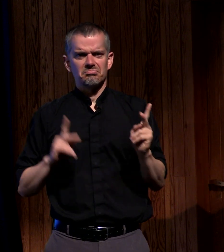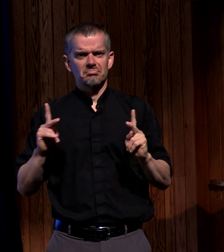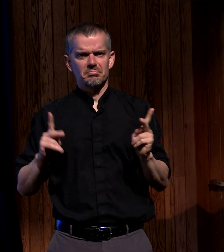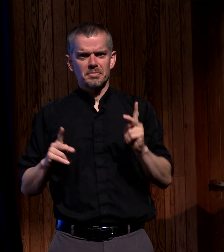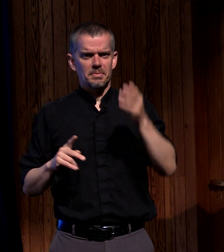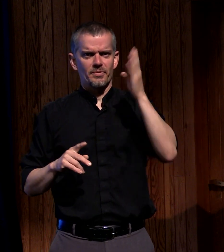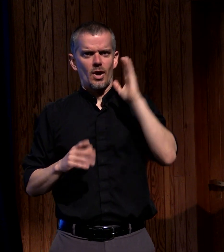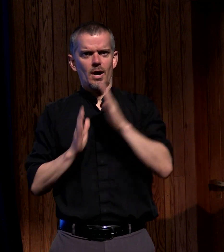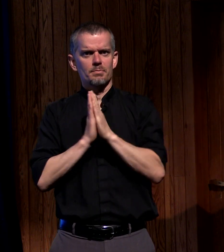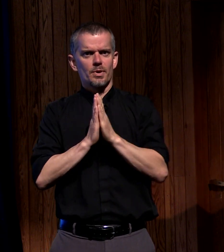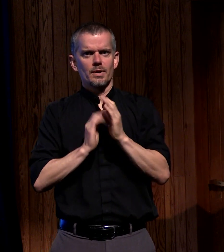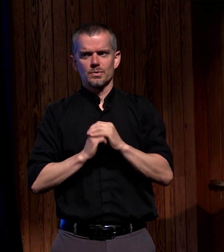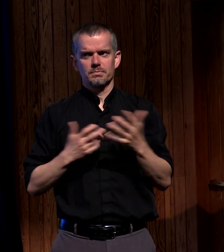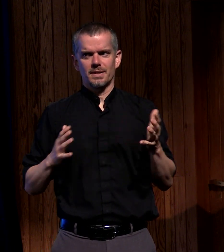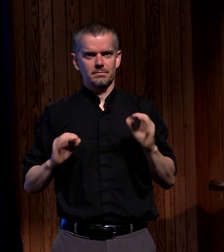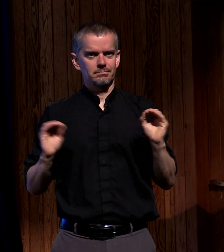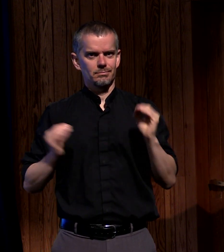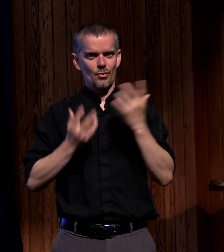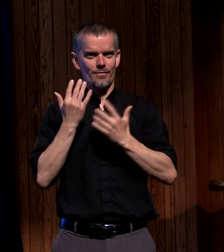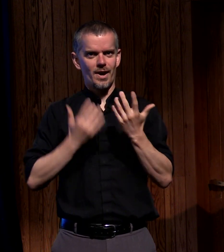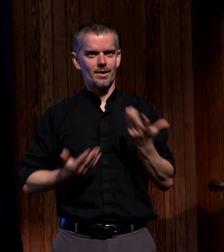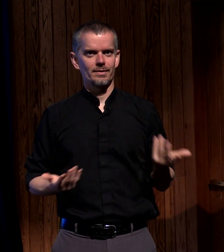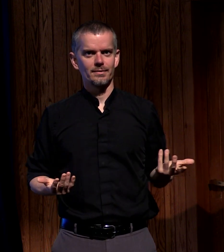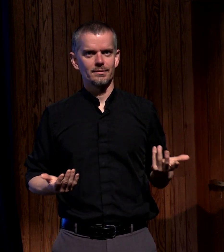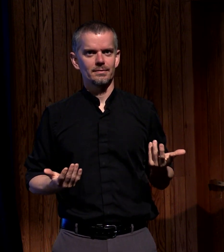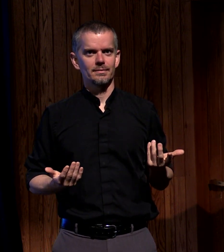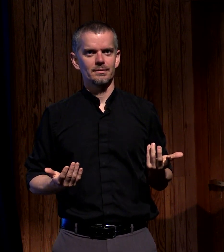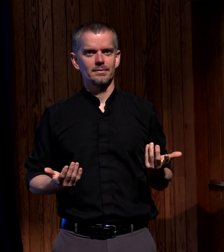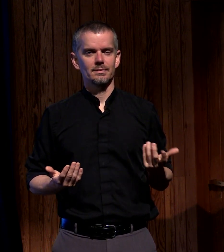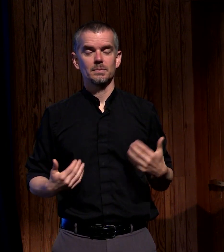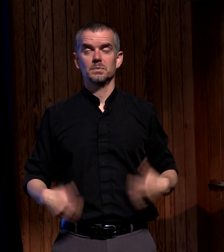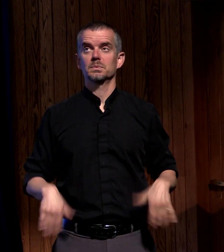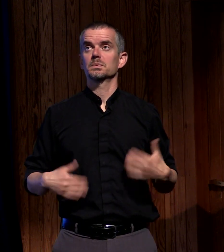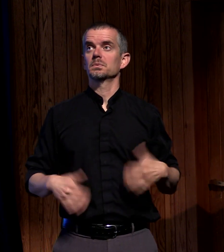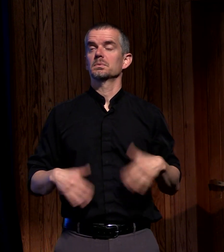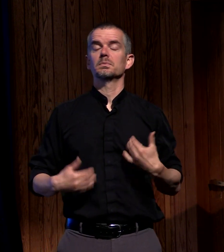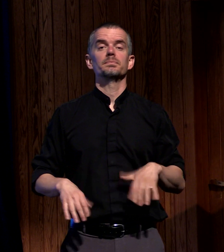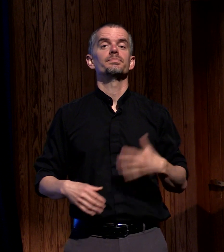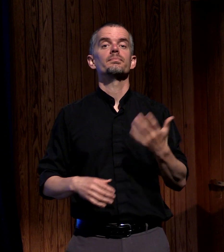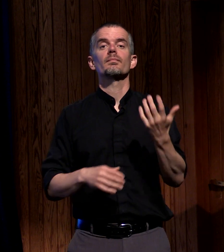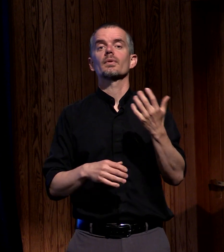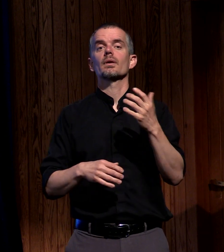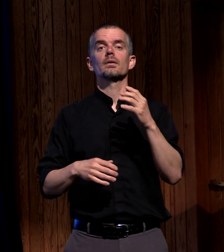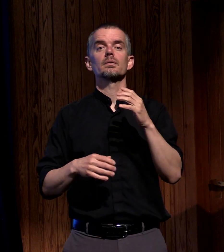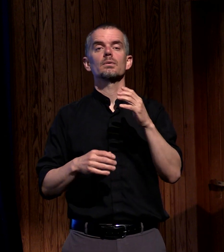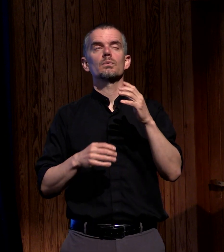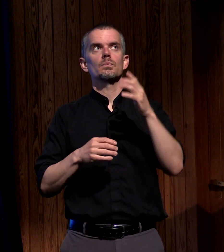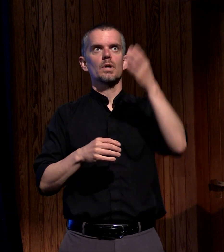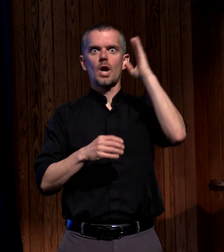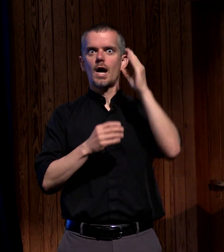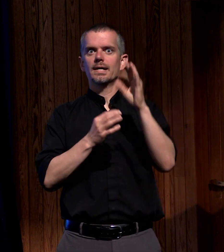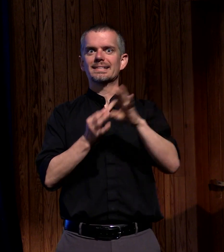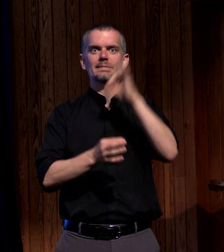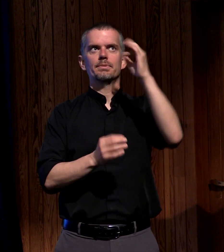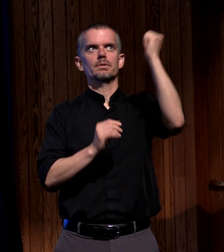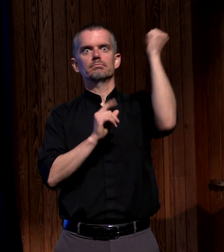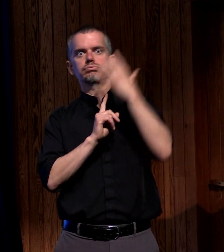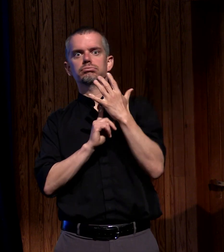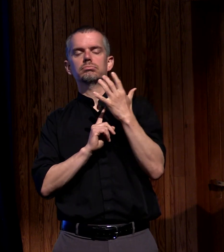praying and worshiping and confessing their sins when the Spirit of God falls it draws attention and it points